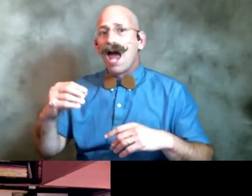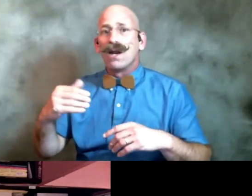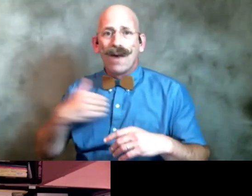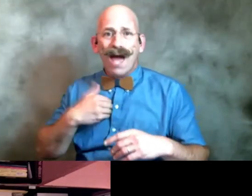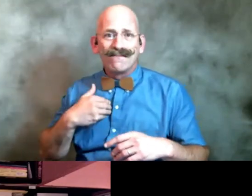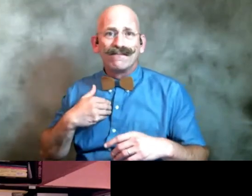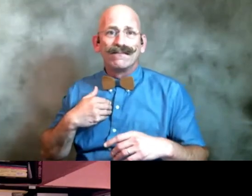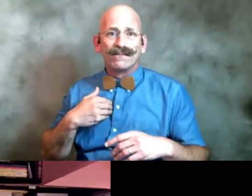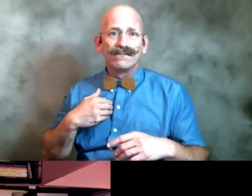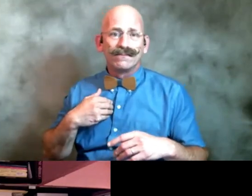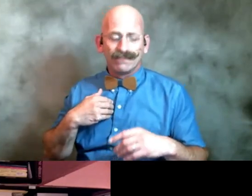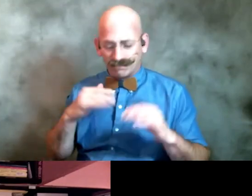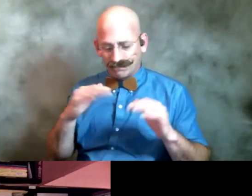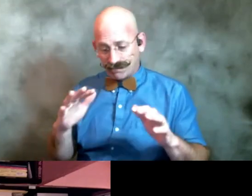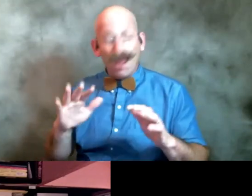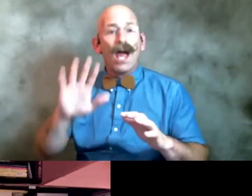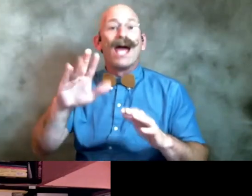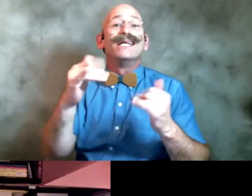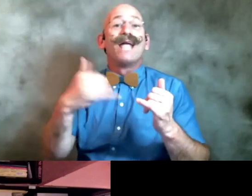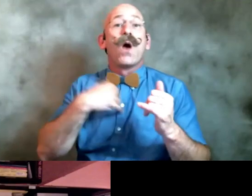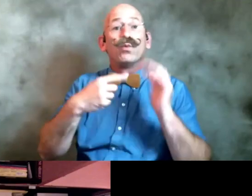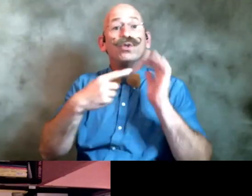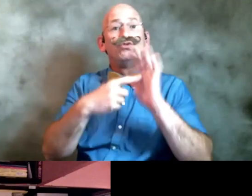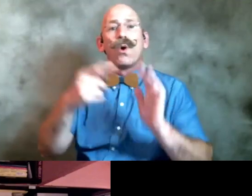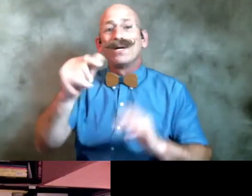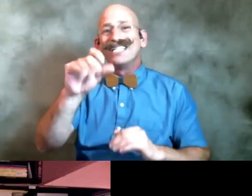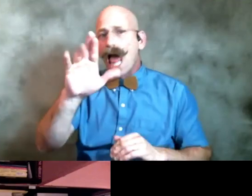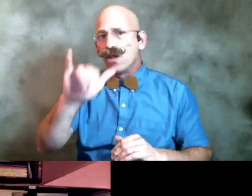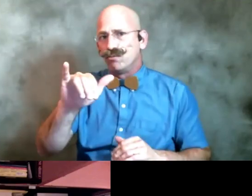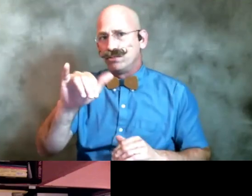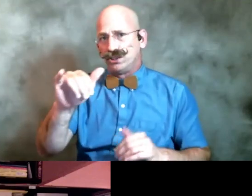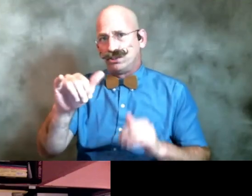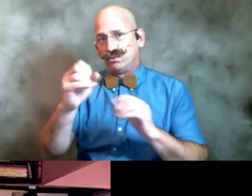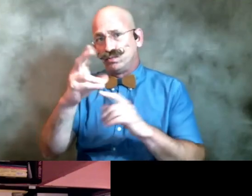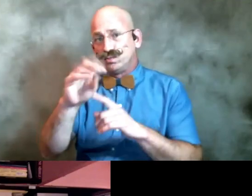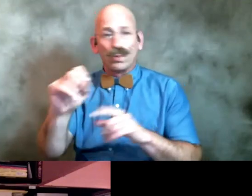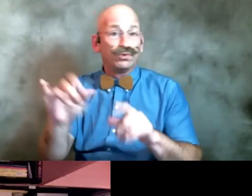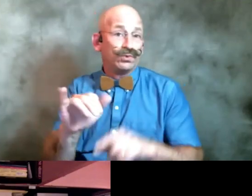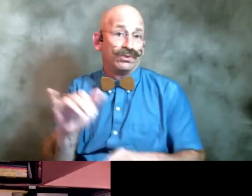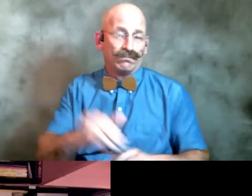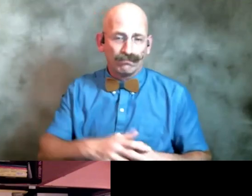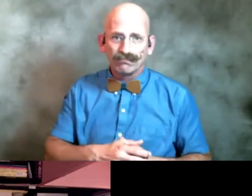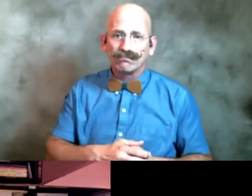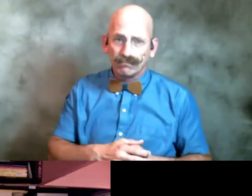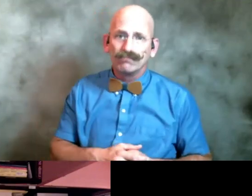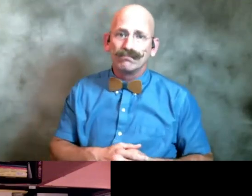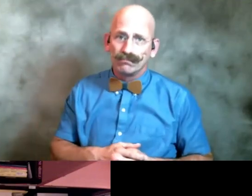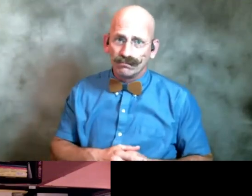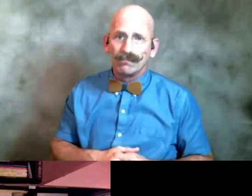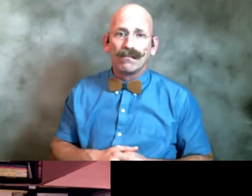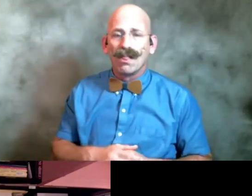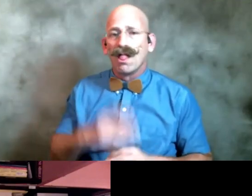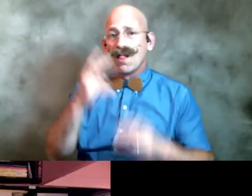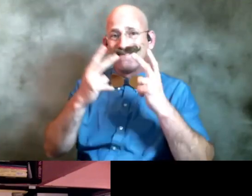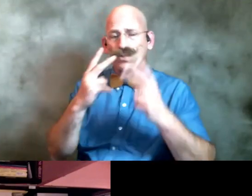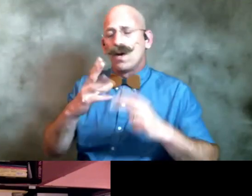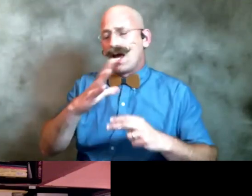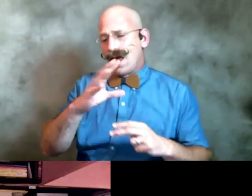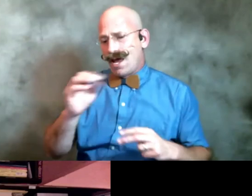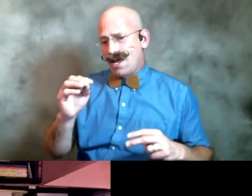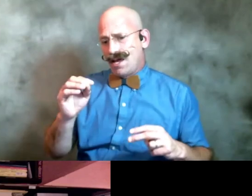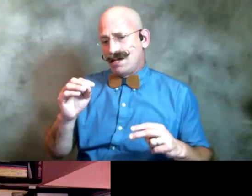uh now we're showing the gallery shows as well that we have uh their their visuals uh